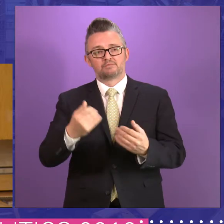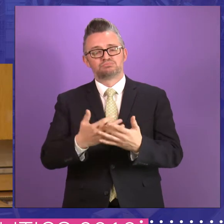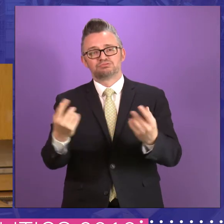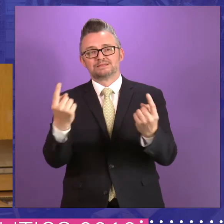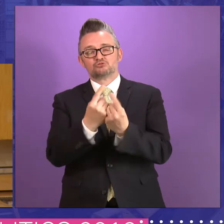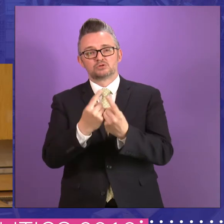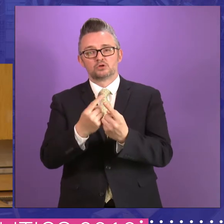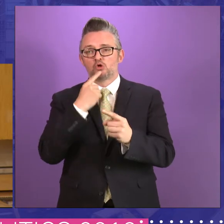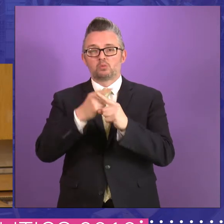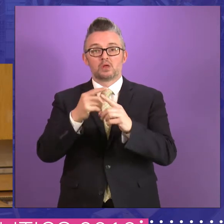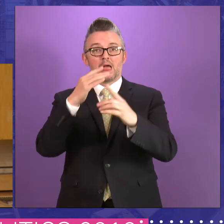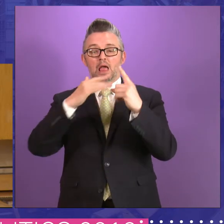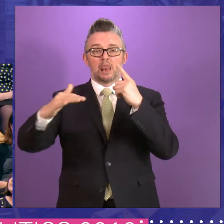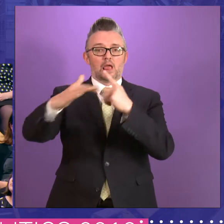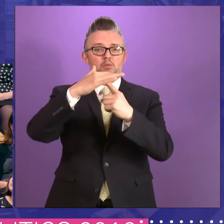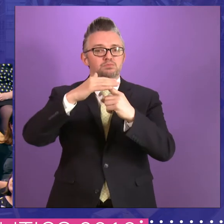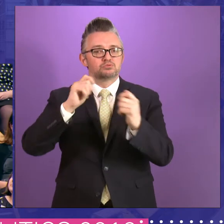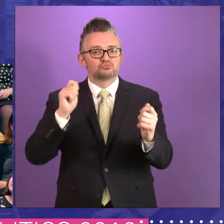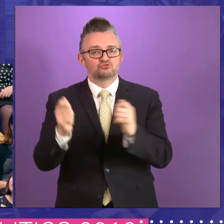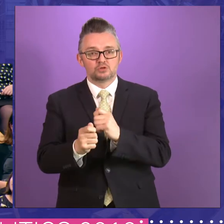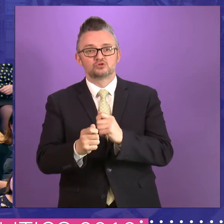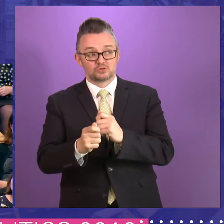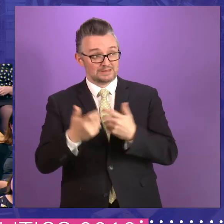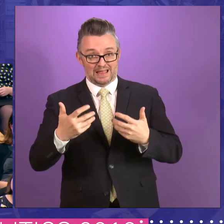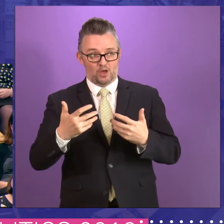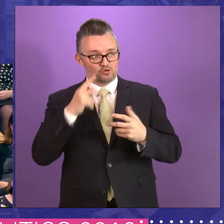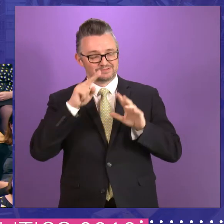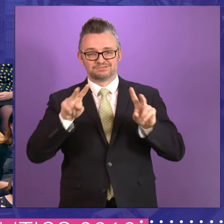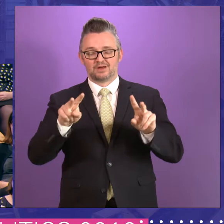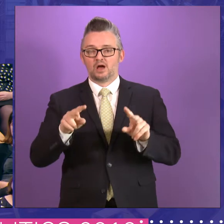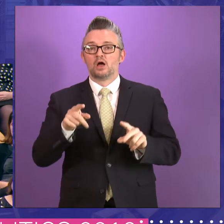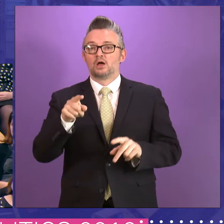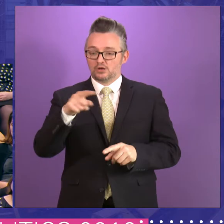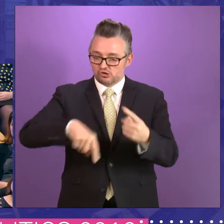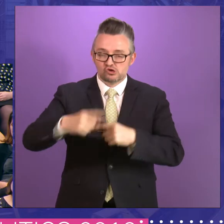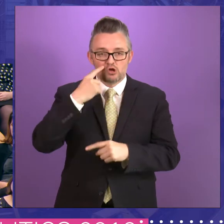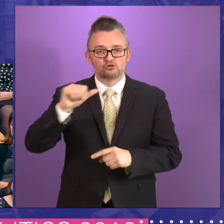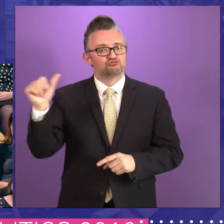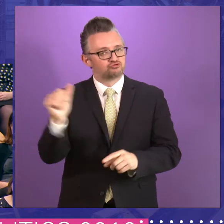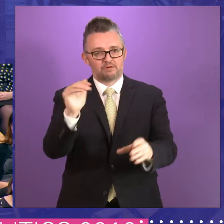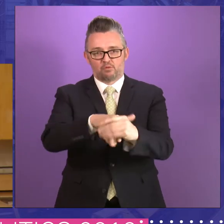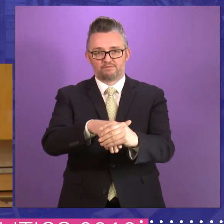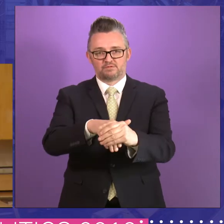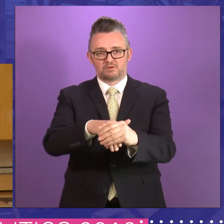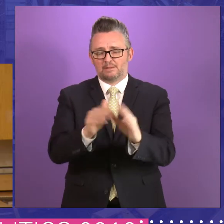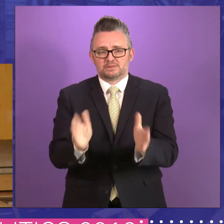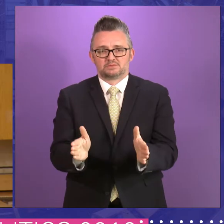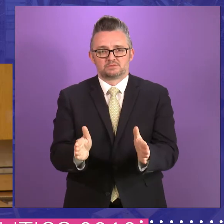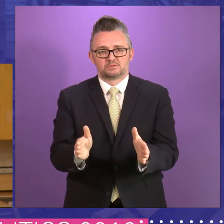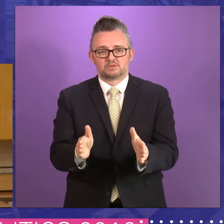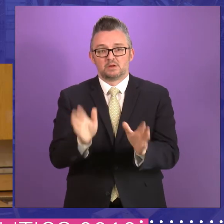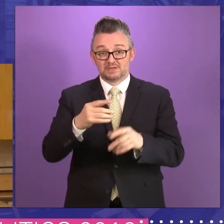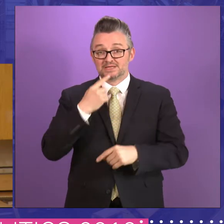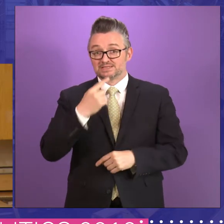climate change, which is so understandably to the fore just now, they should be involved. And the best way to do that is to say,